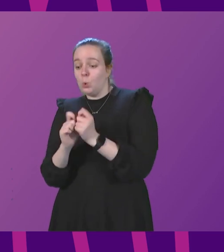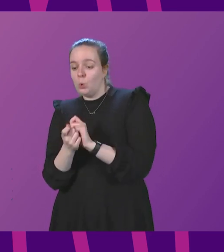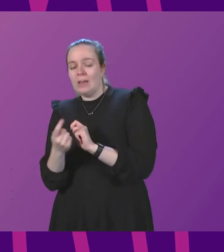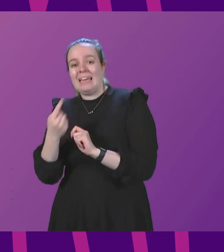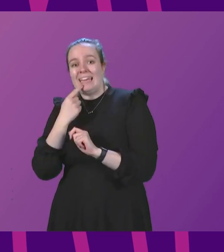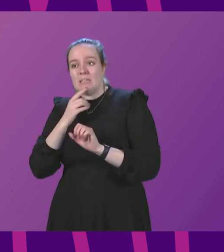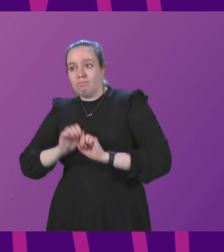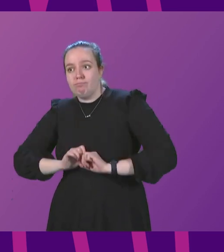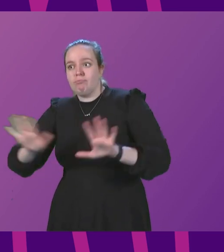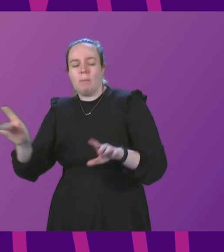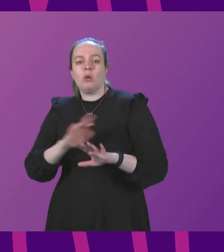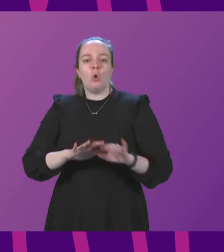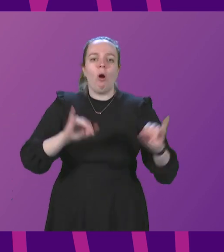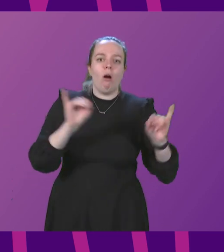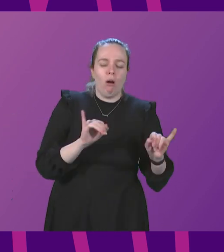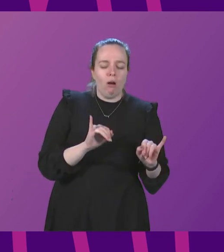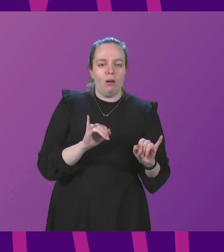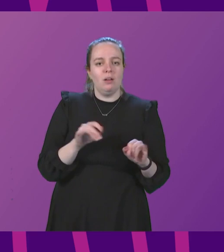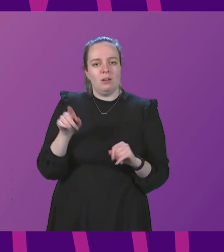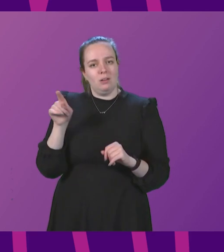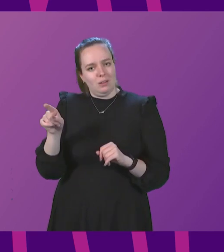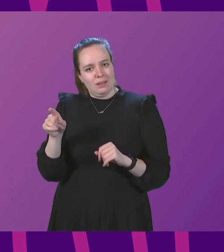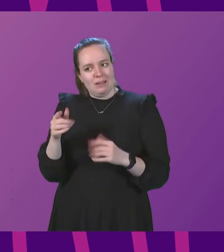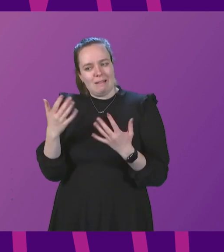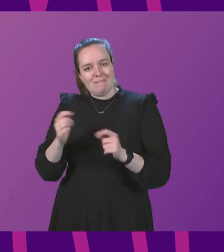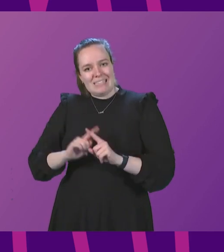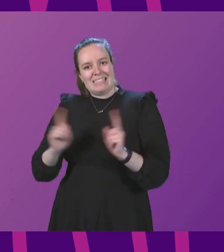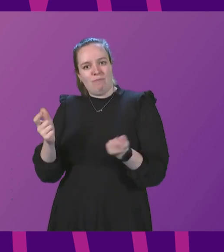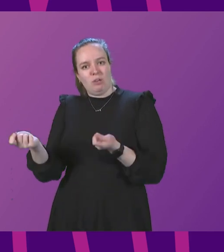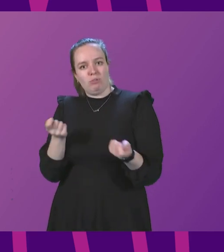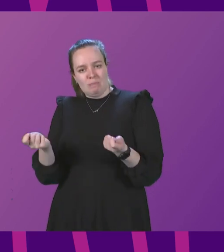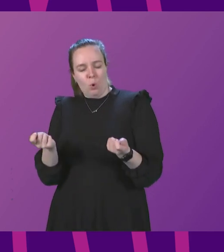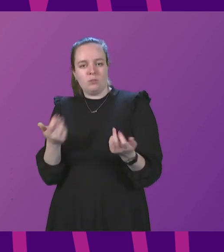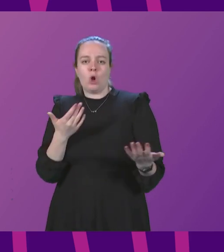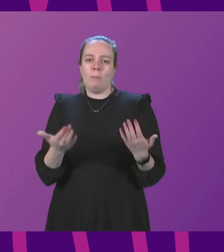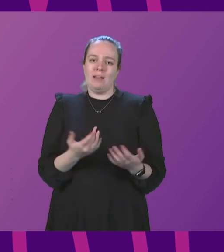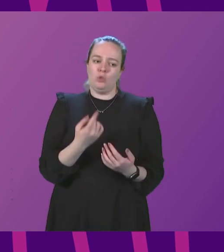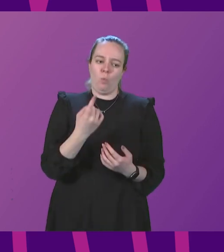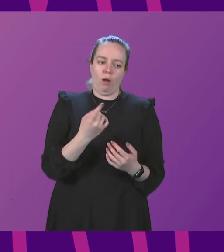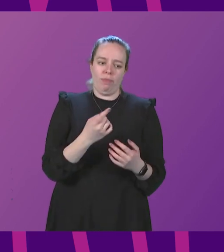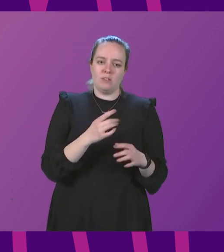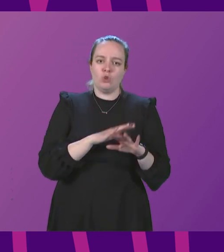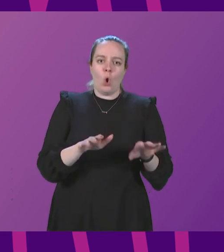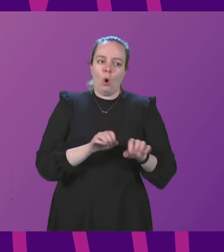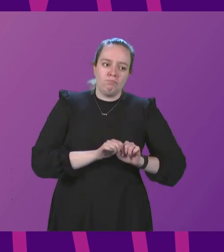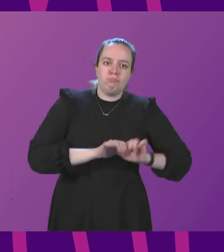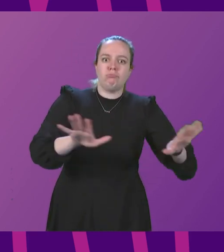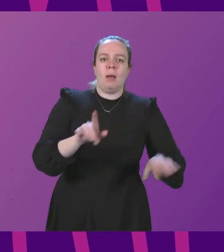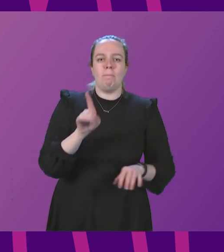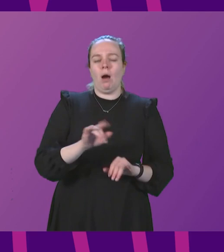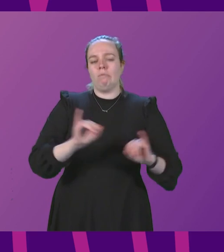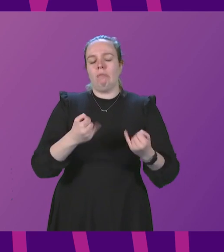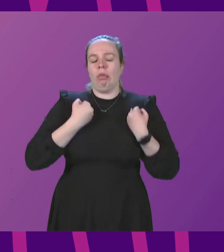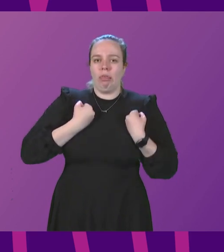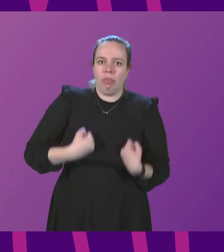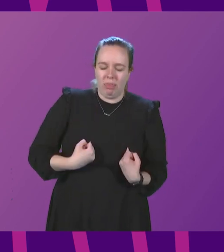transmissible but less severe would obviously require a different response to one that was less transmissible but more severe. So,